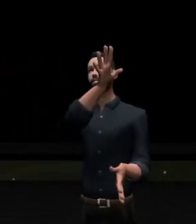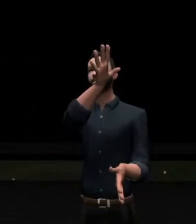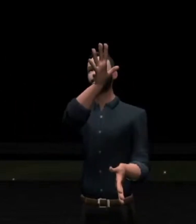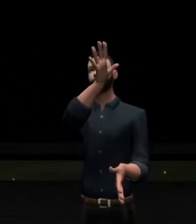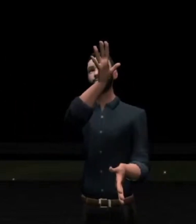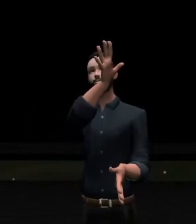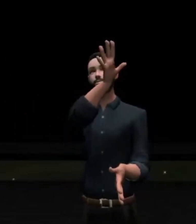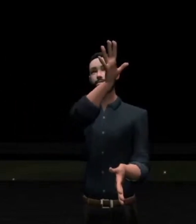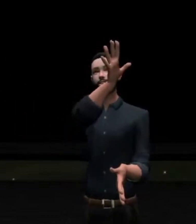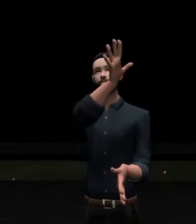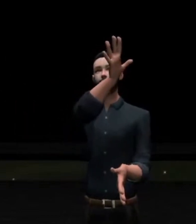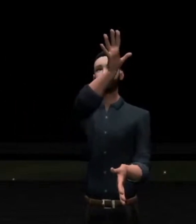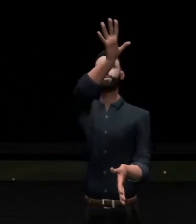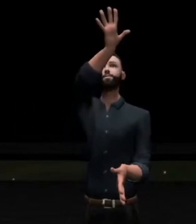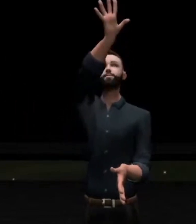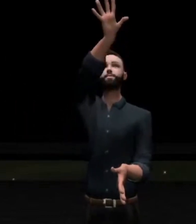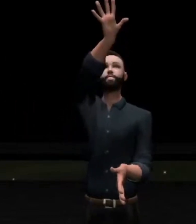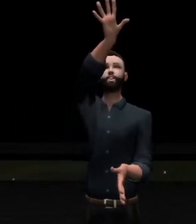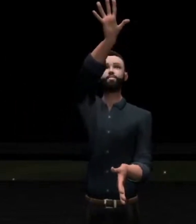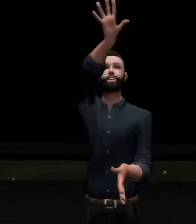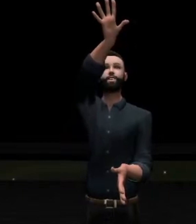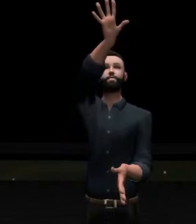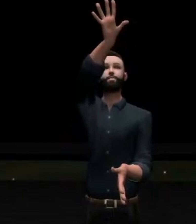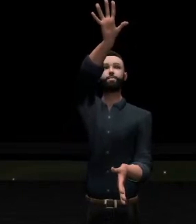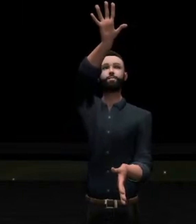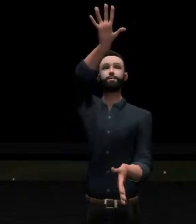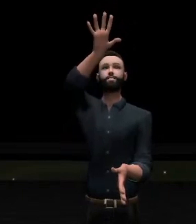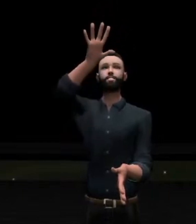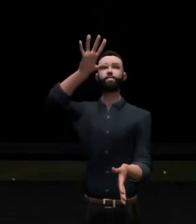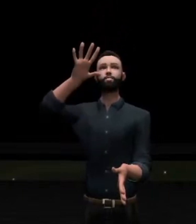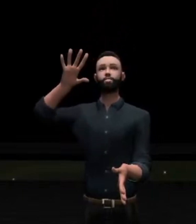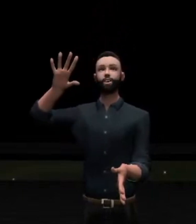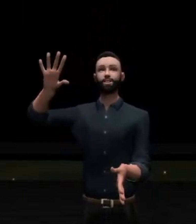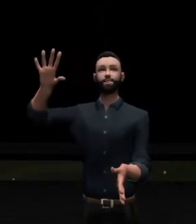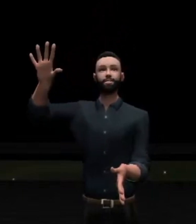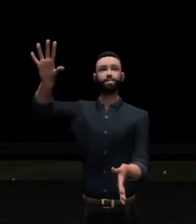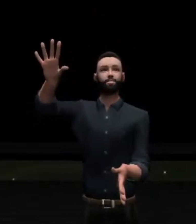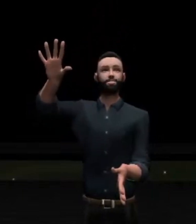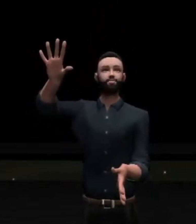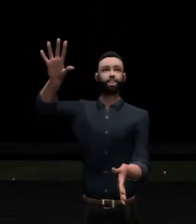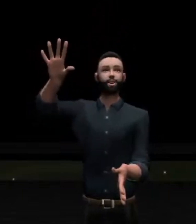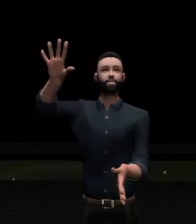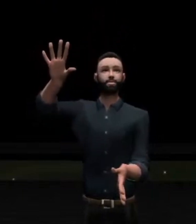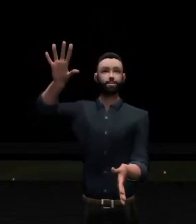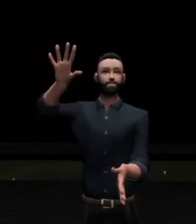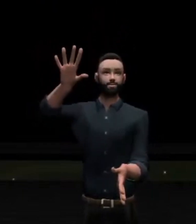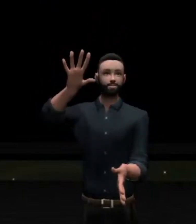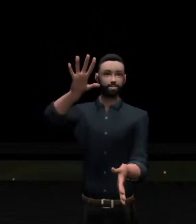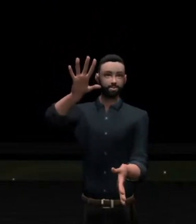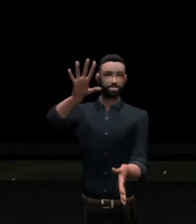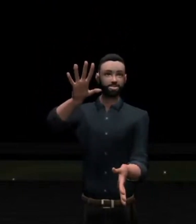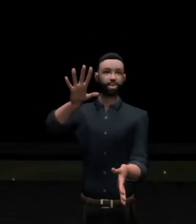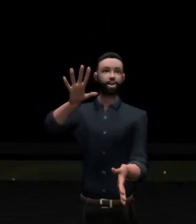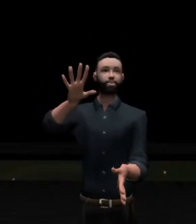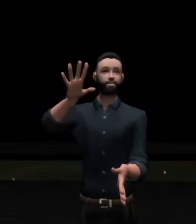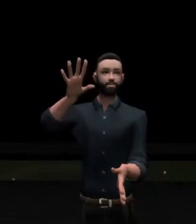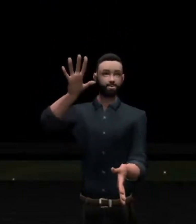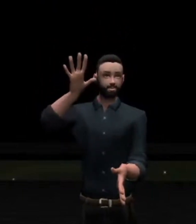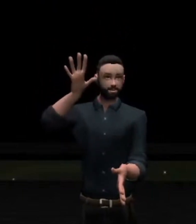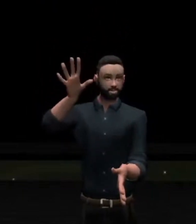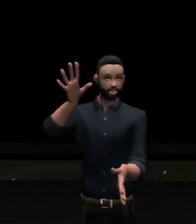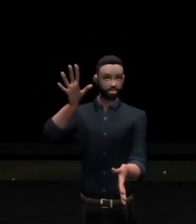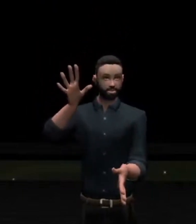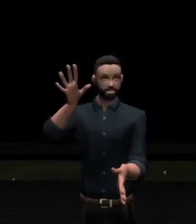180 from glorifying to delightedly crucifying the Son